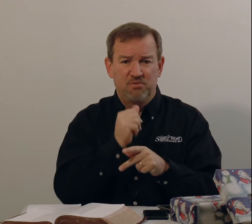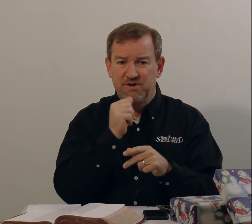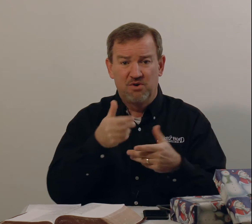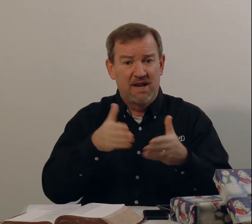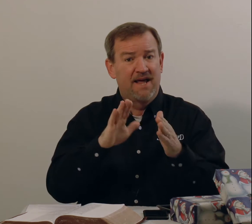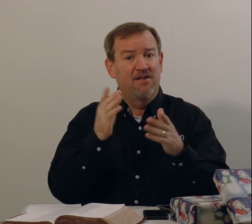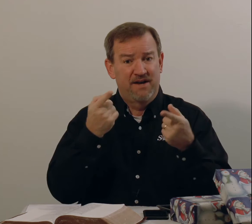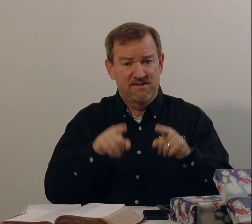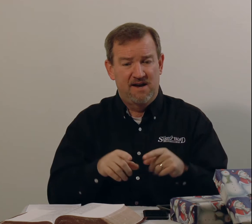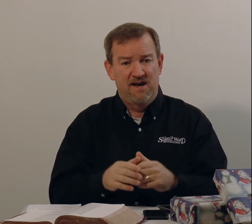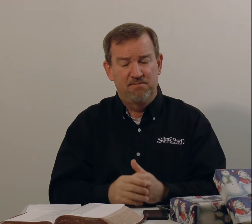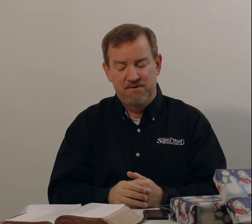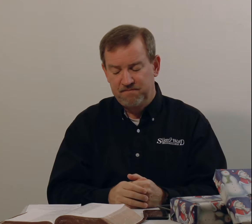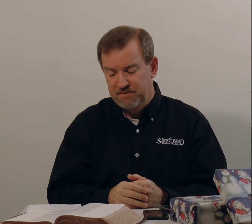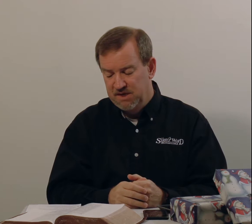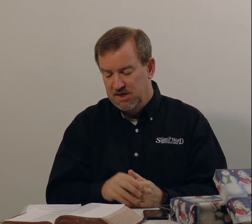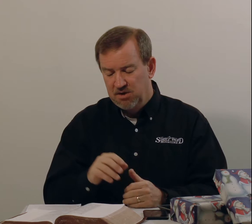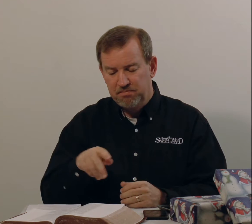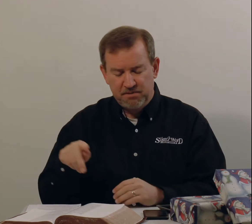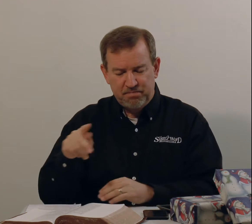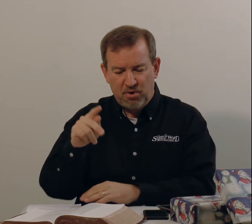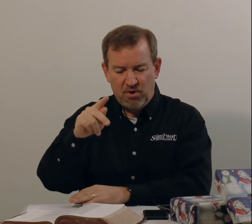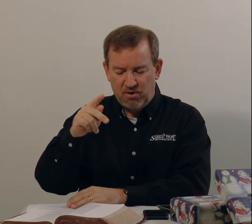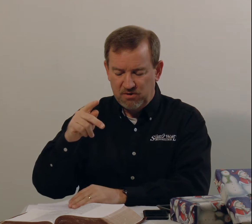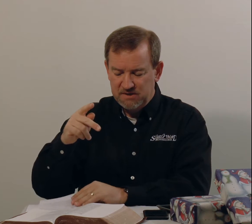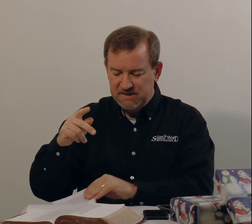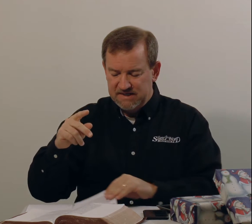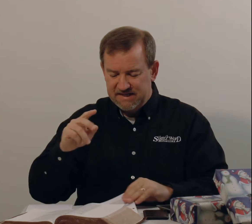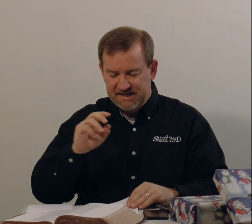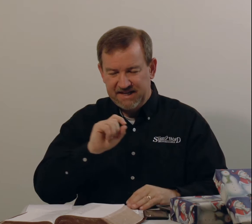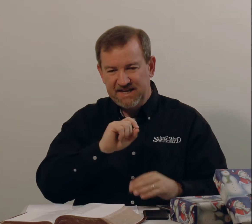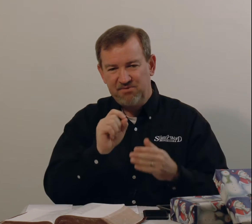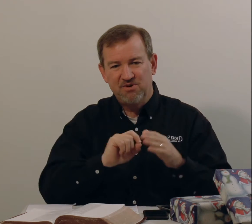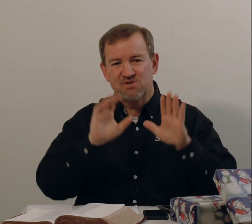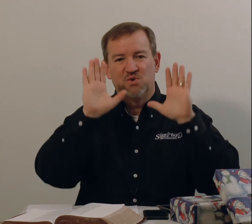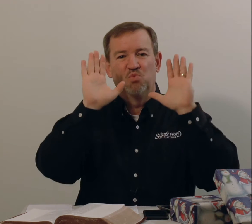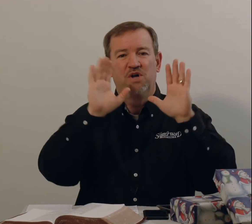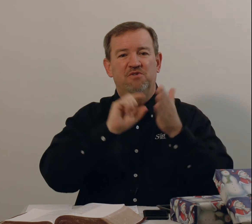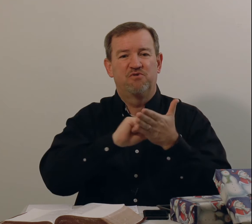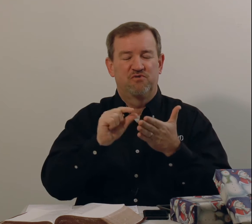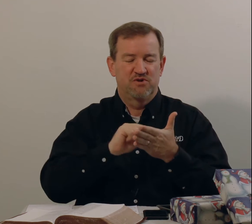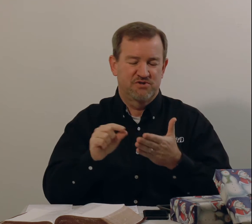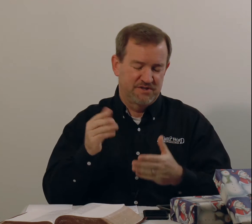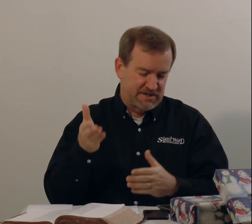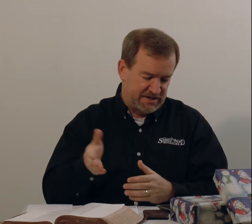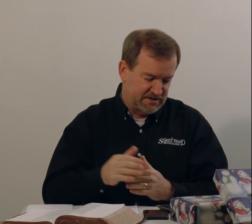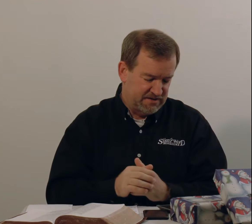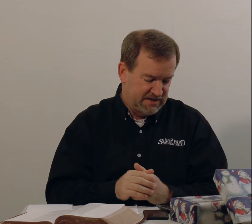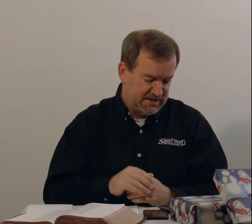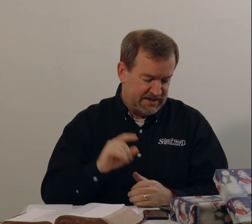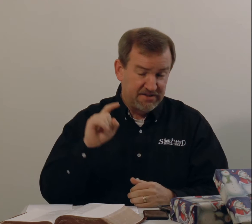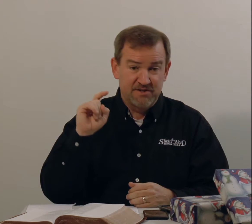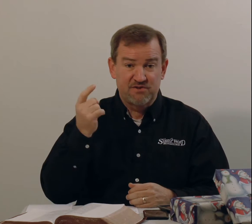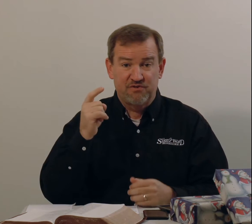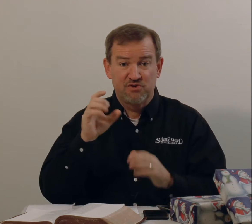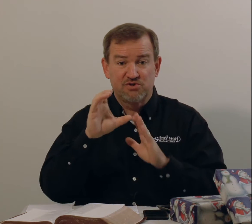we don't allow that to happen. But Paul, he wrote some wonderful verses here in this first